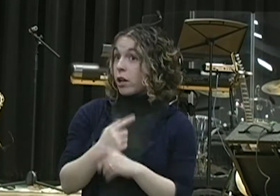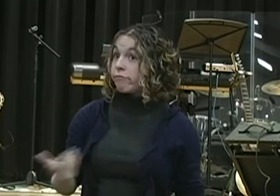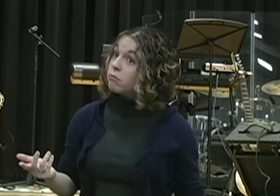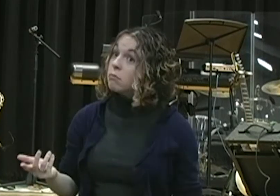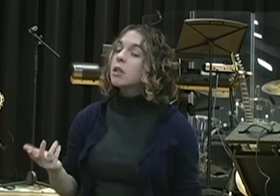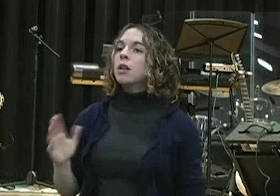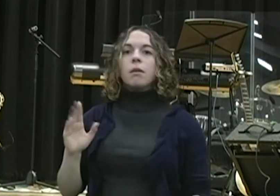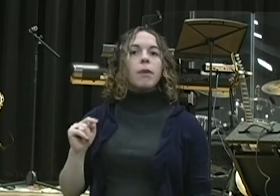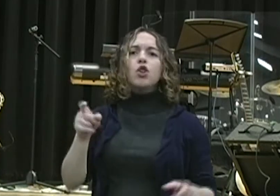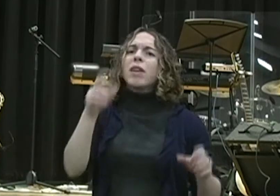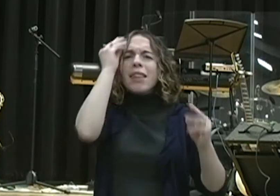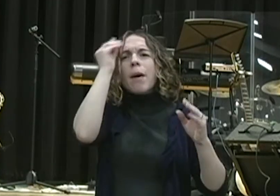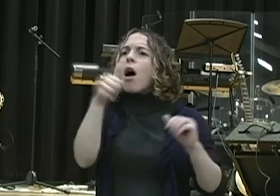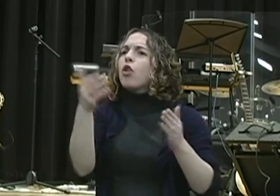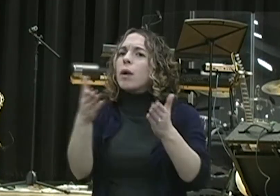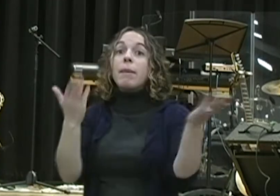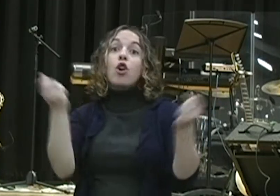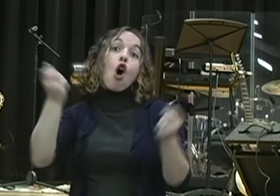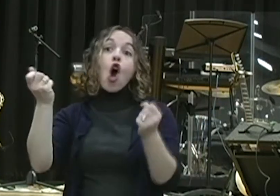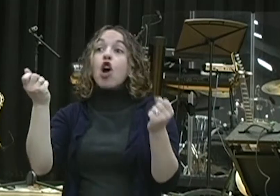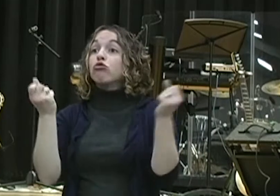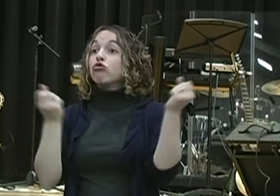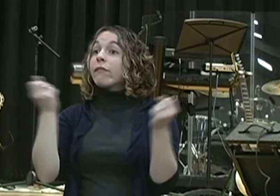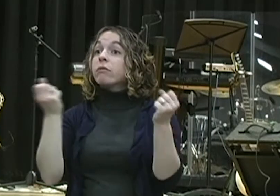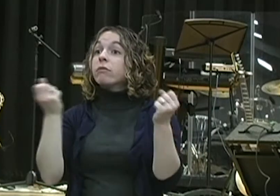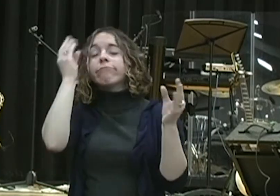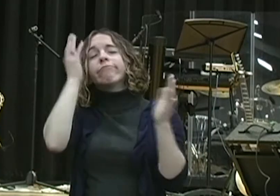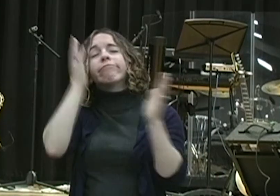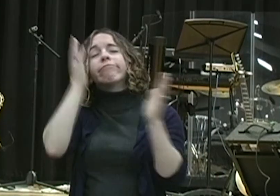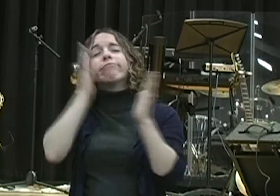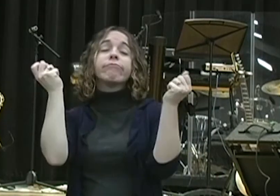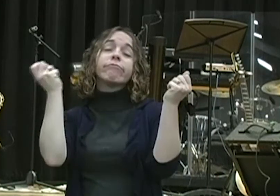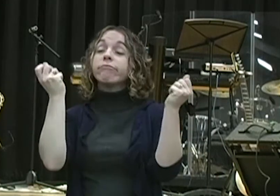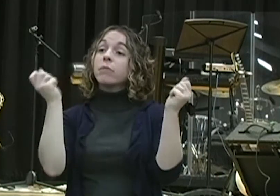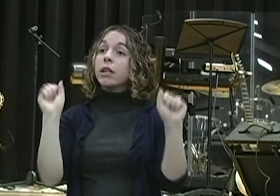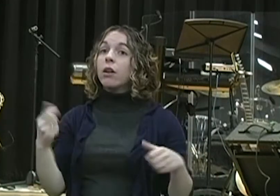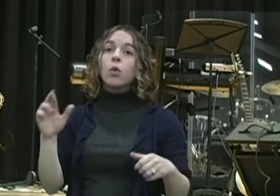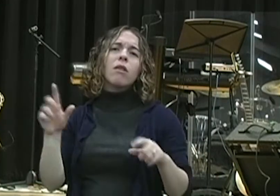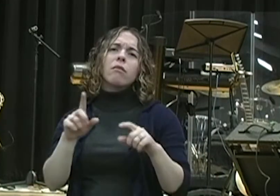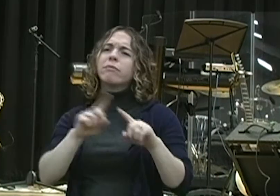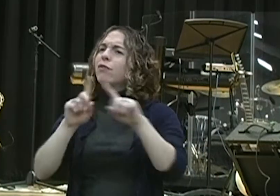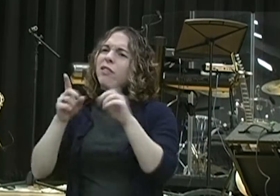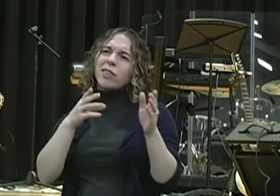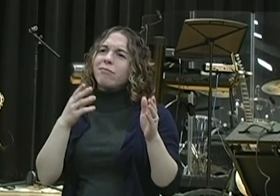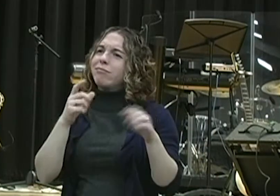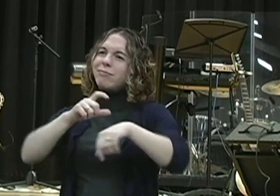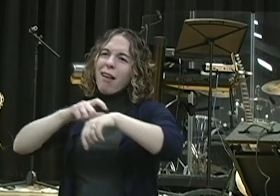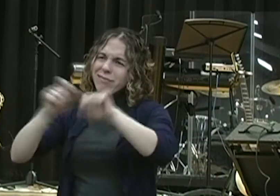we know the story. Daniel continued to pray. The king, the men who